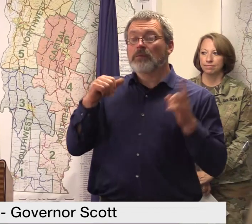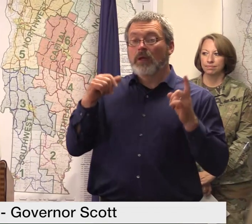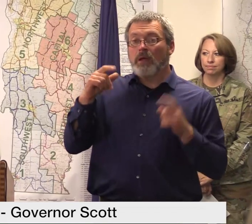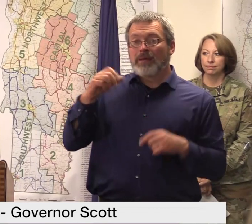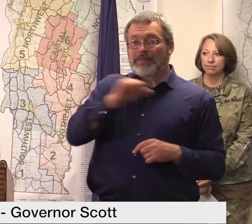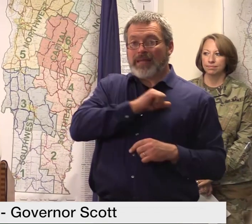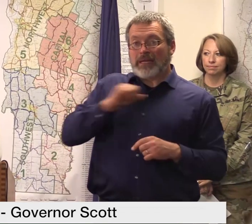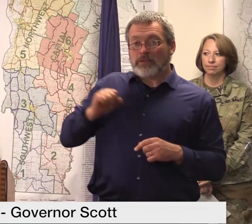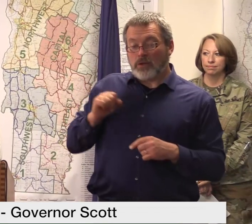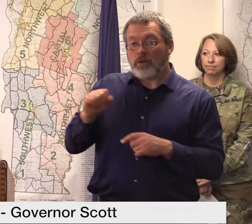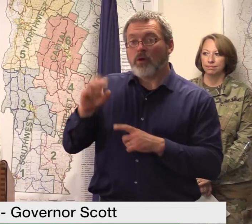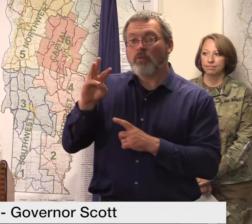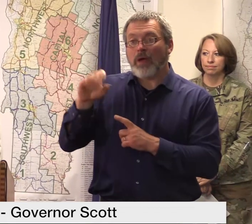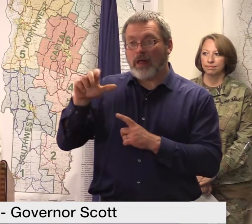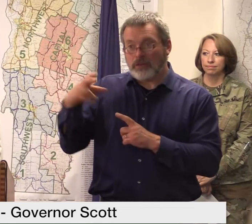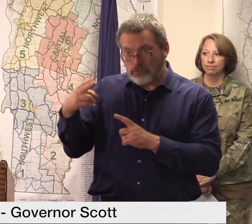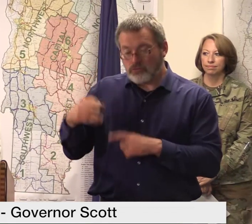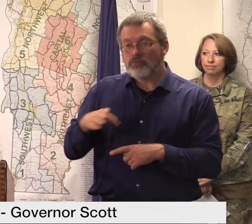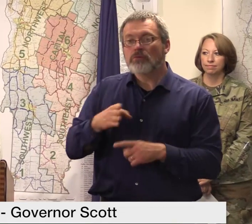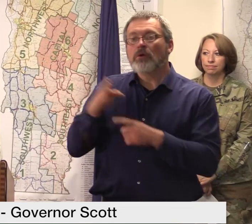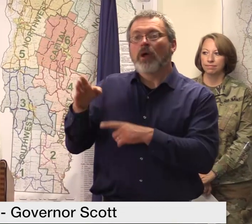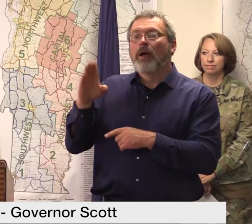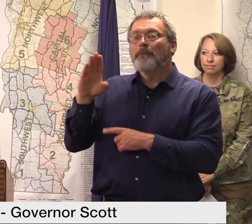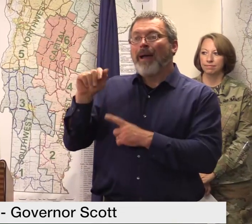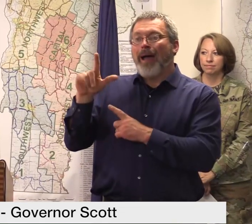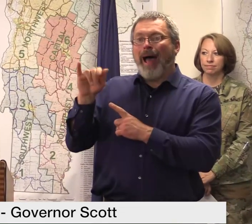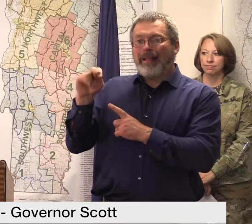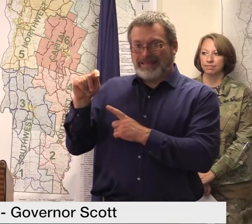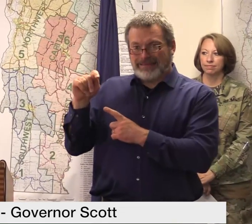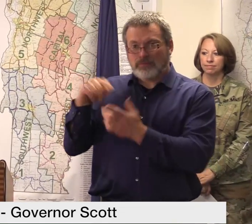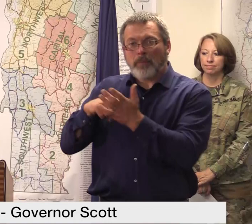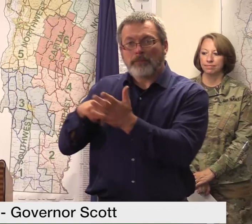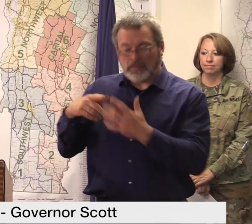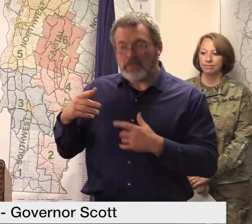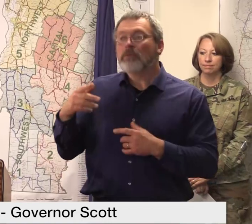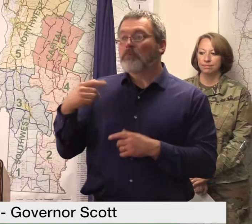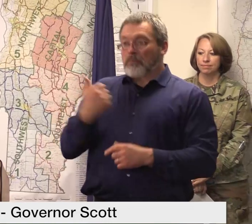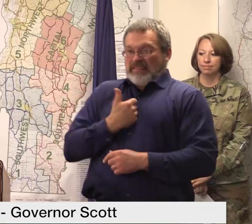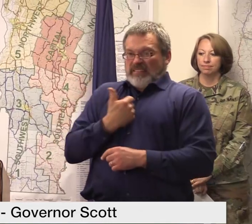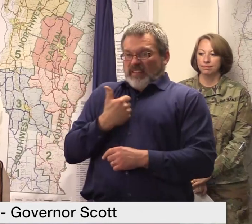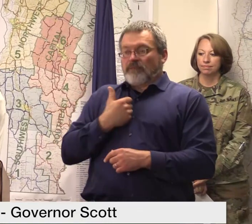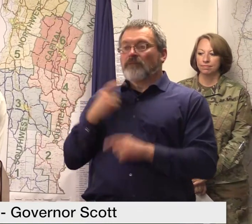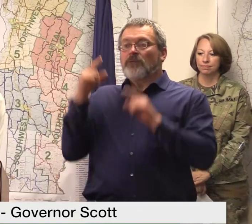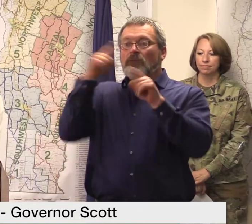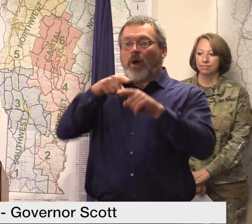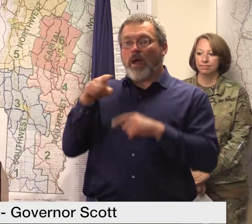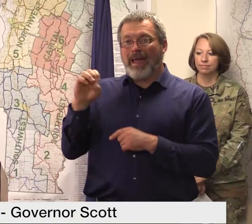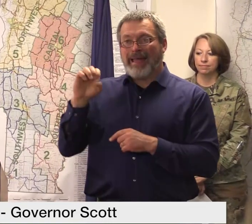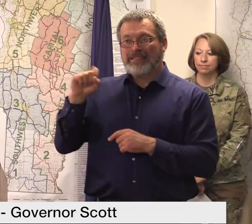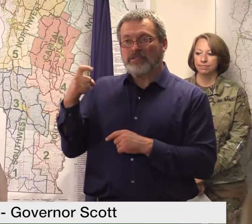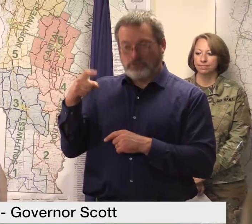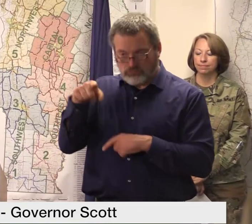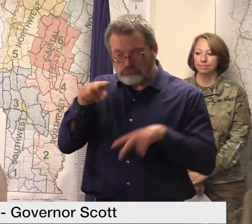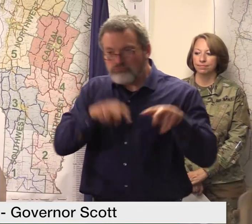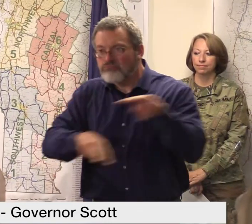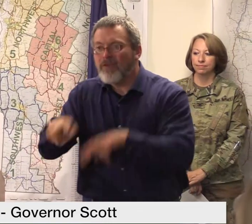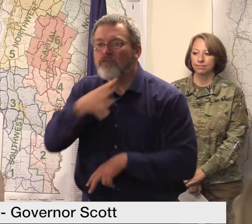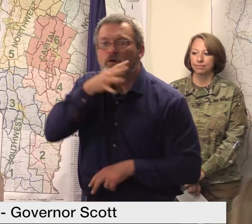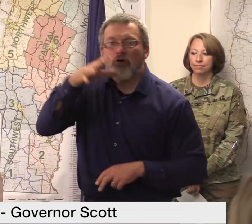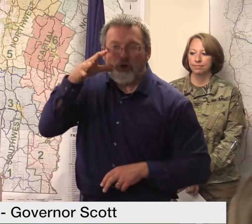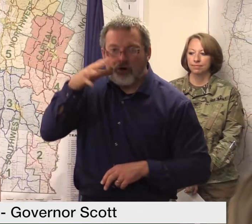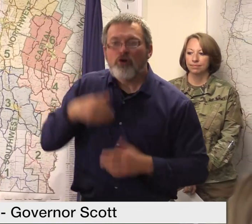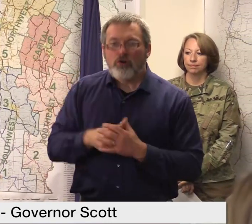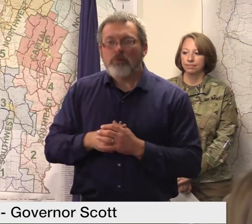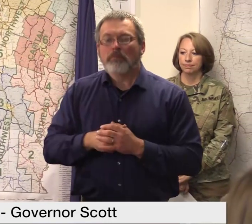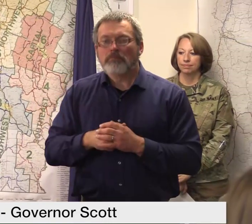community and others for a tour of a farm in Essex so far we know of about 10,000 acres of